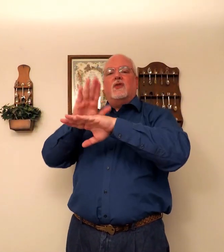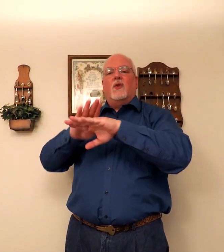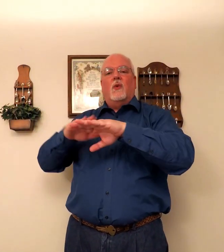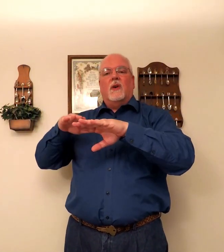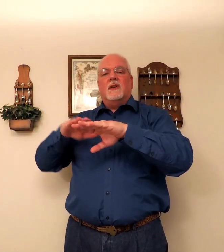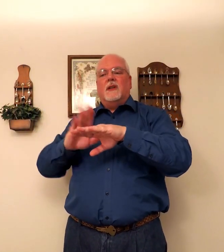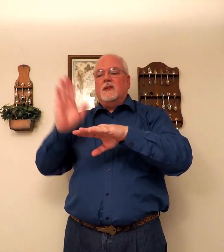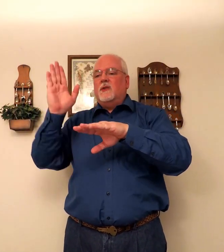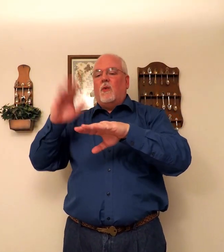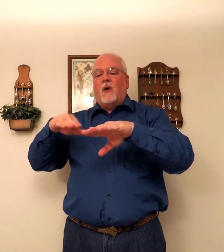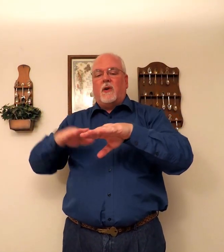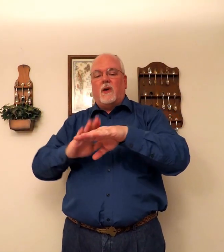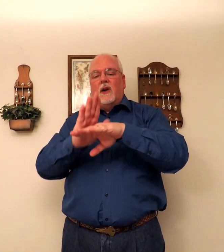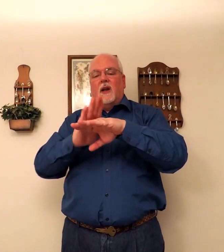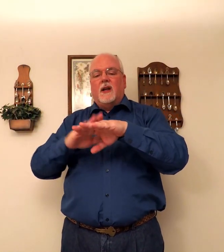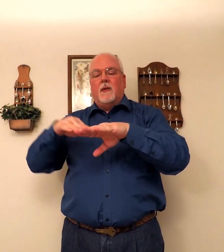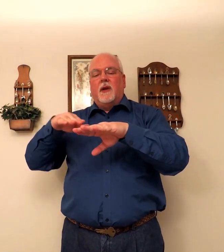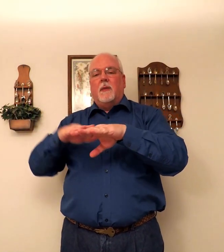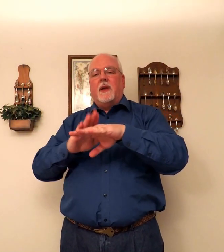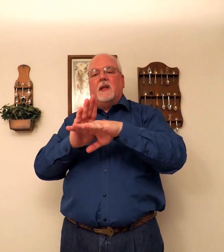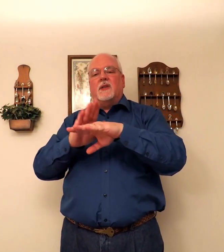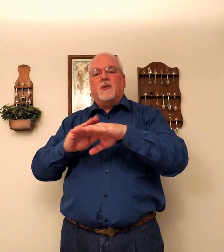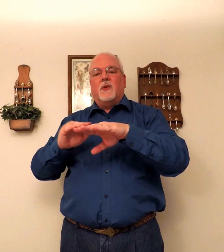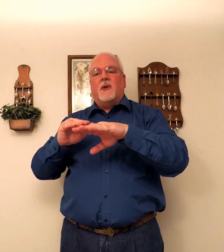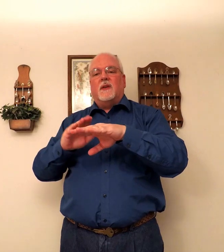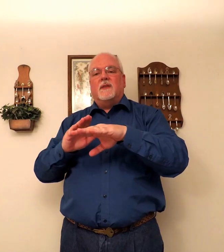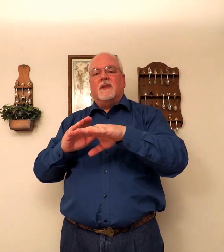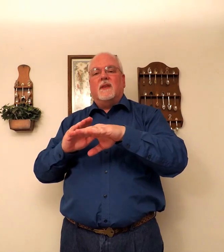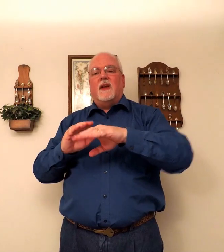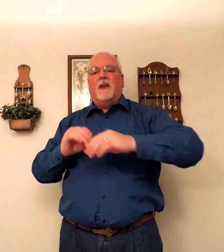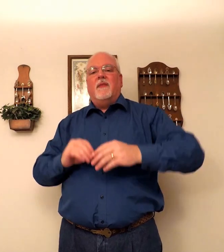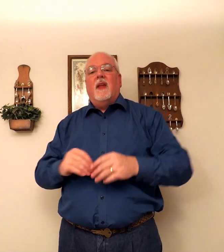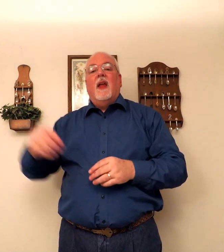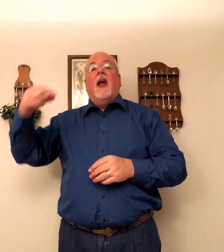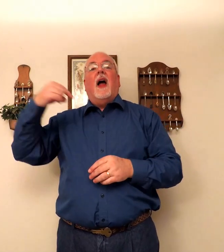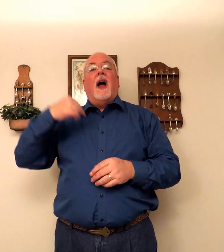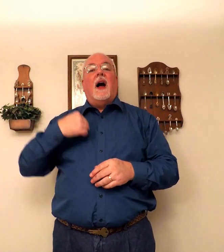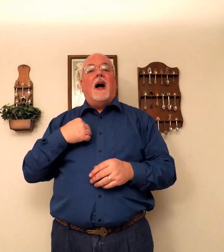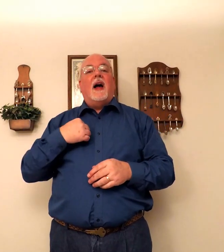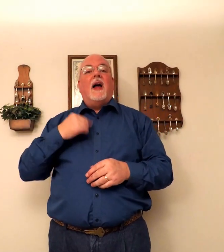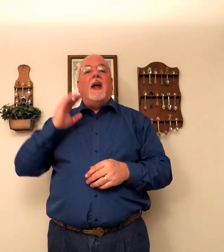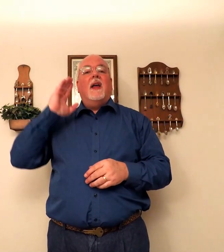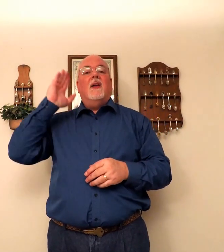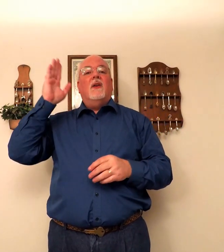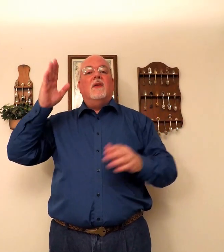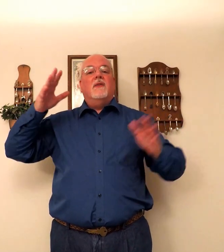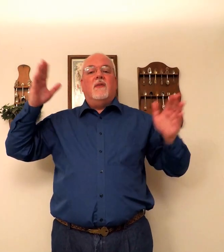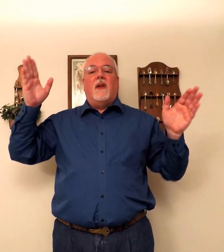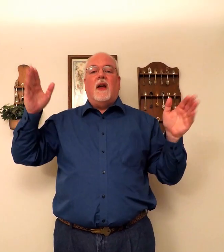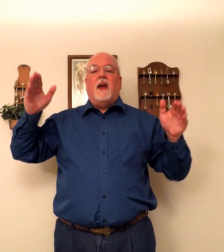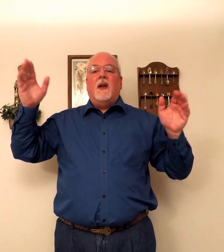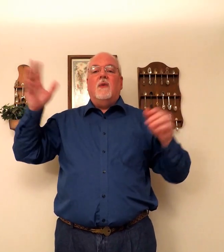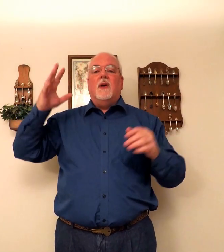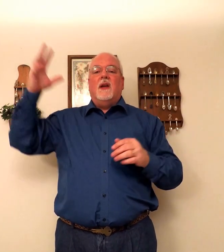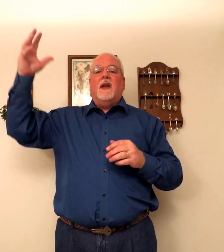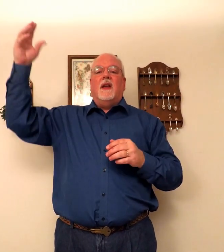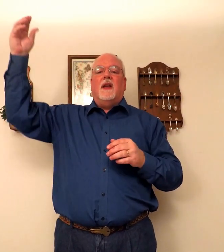Shores. This is the water coming up against the shore. Okay? I'll fly away.